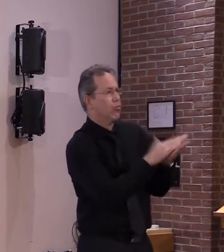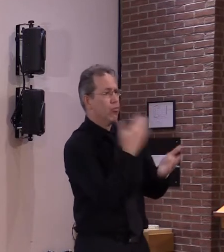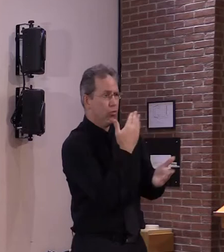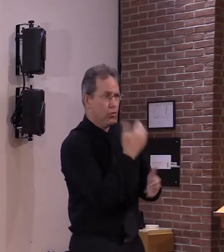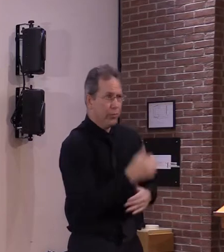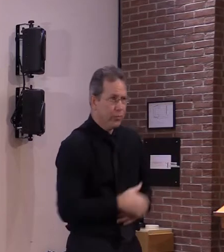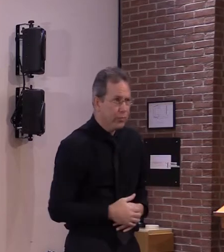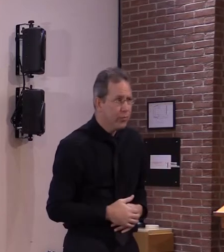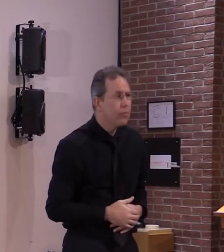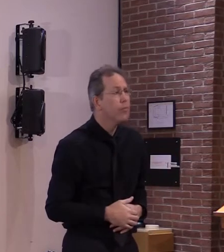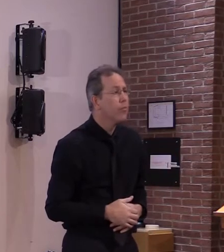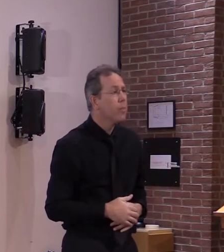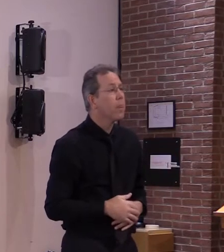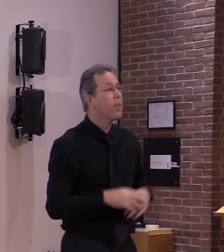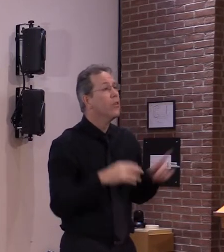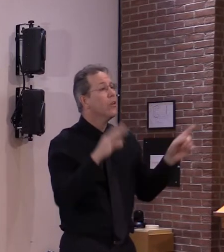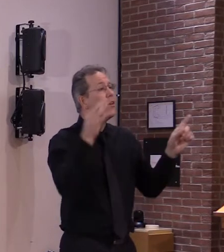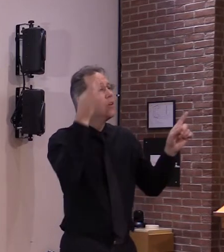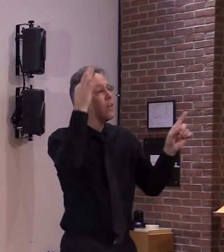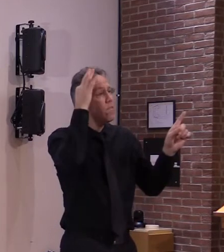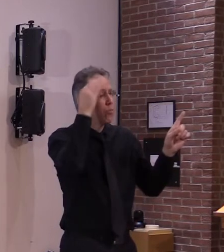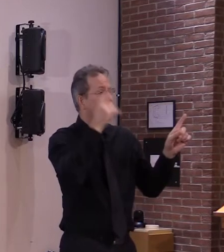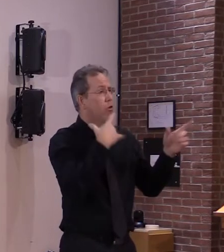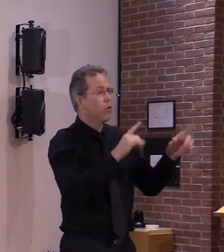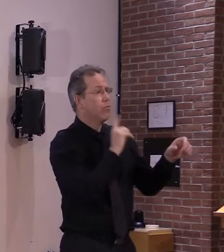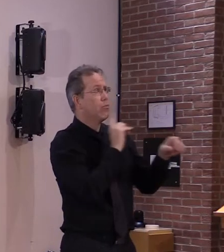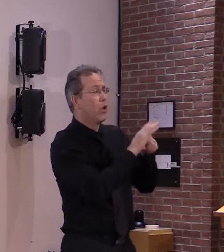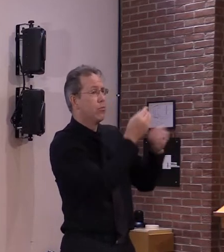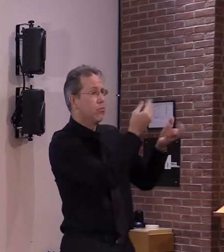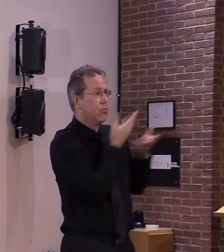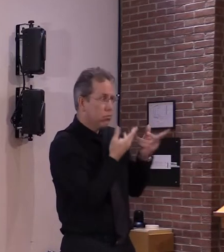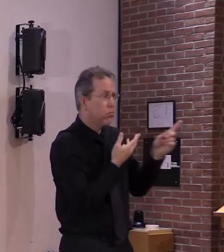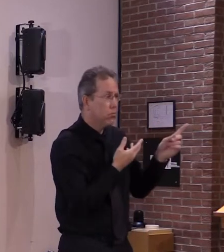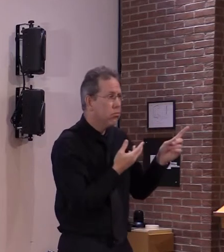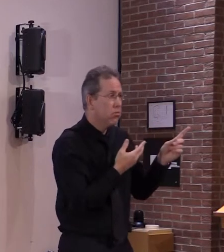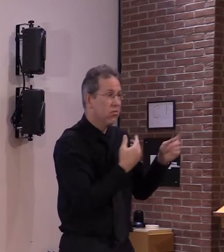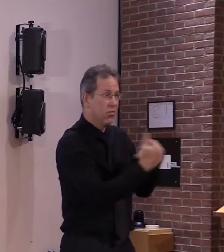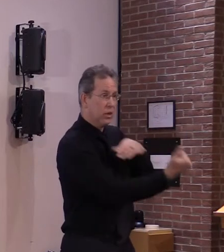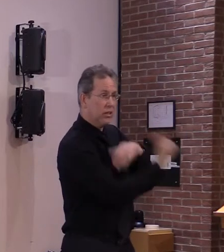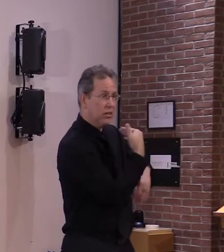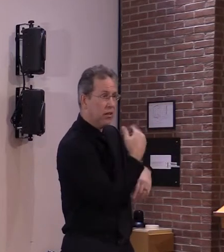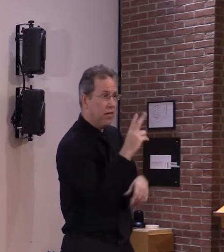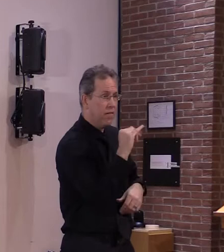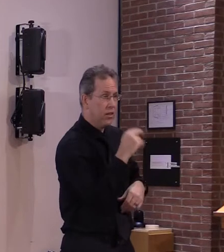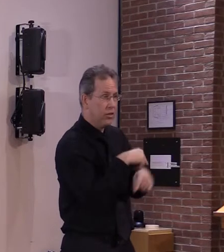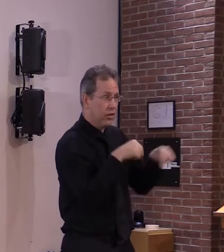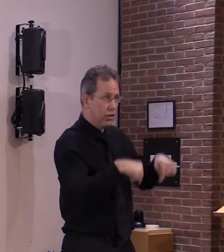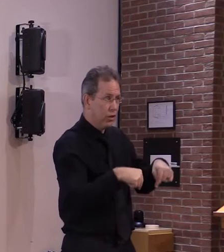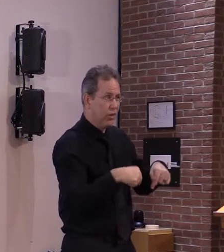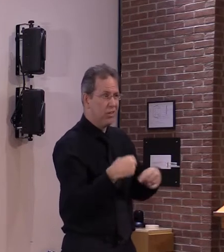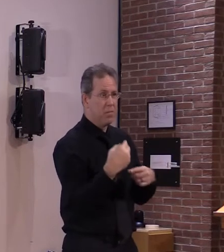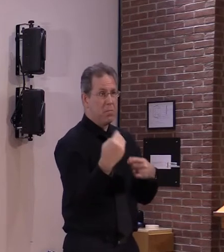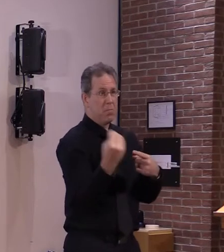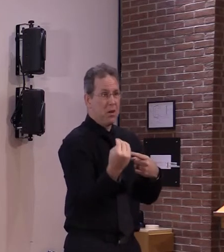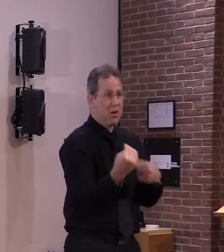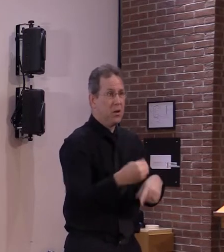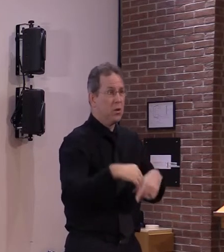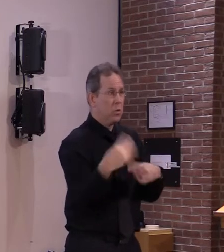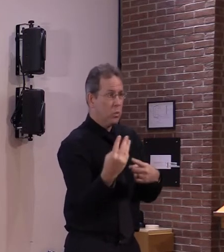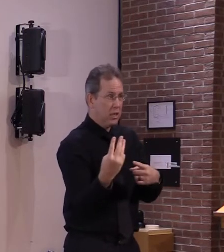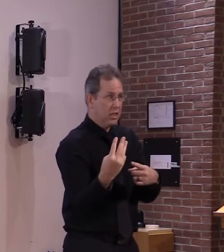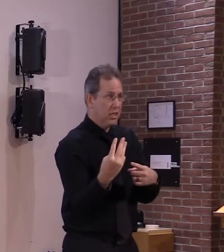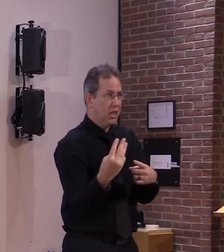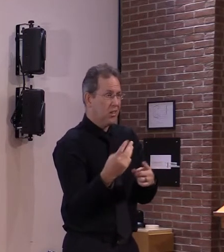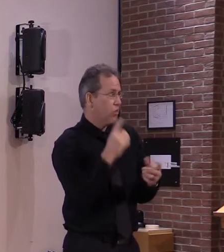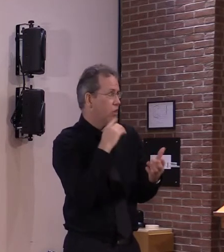1950 doses delivered yesterday with 975 going to the uvm medical center